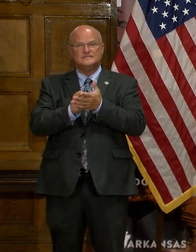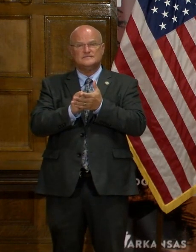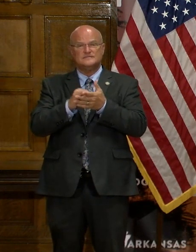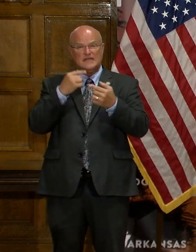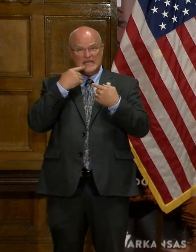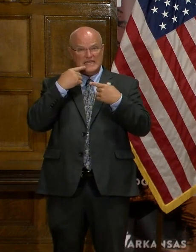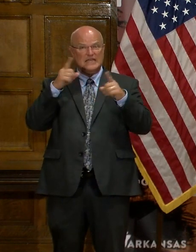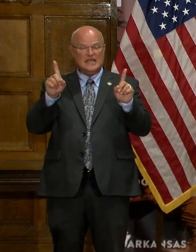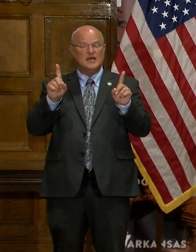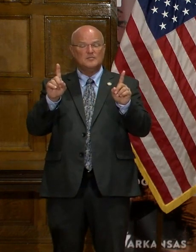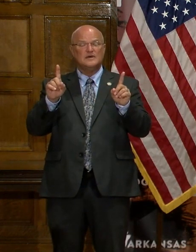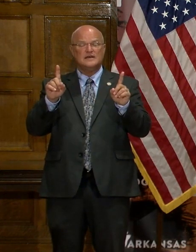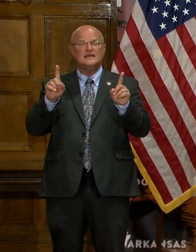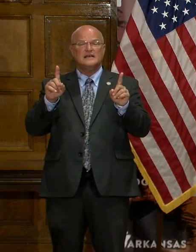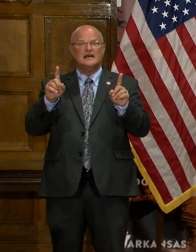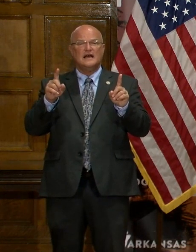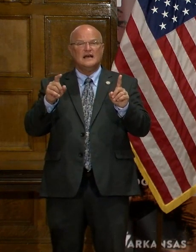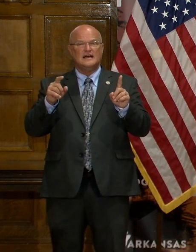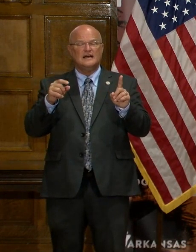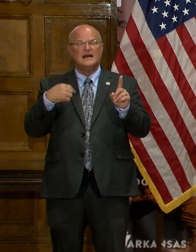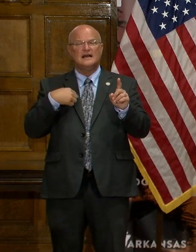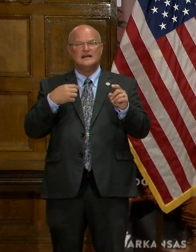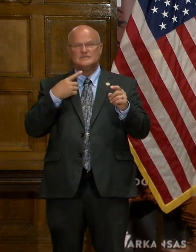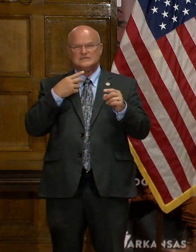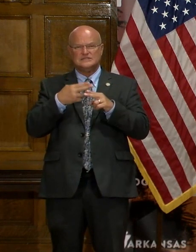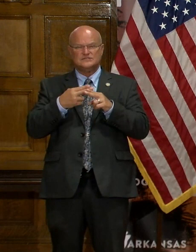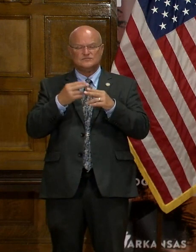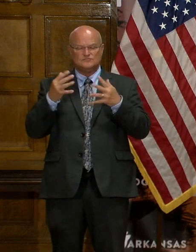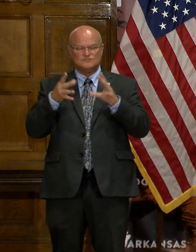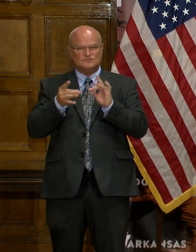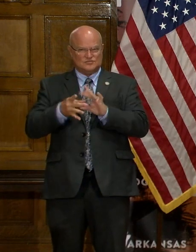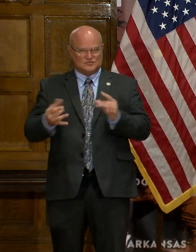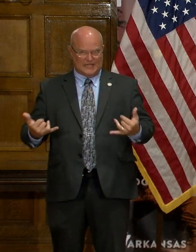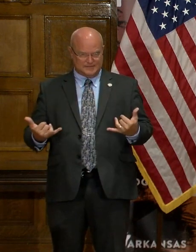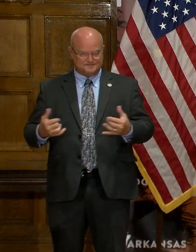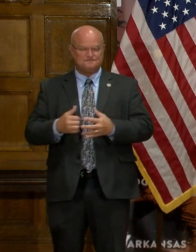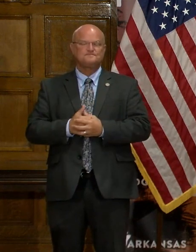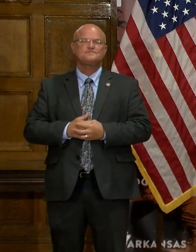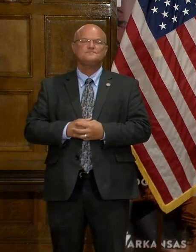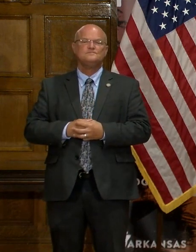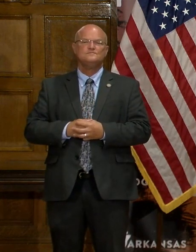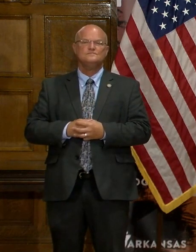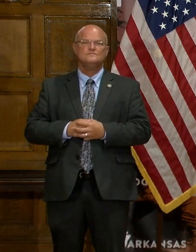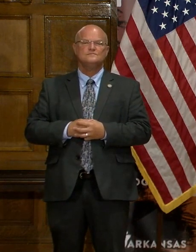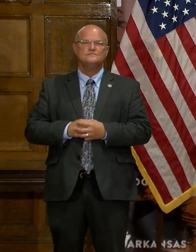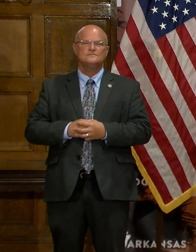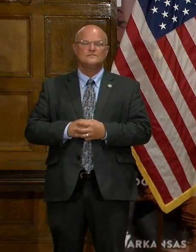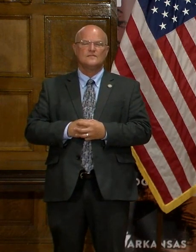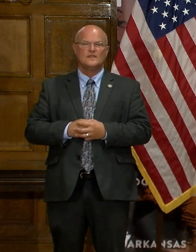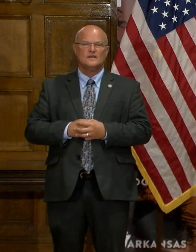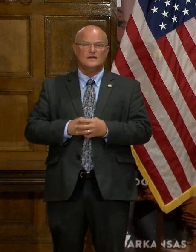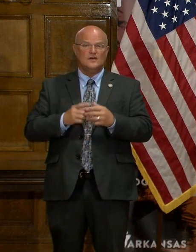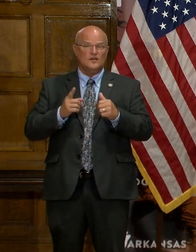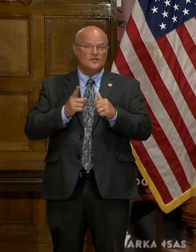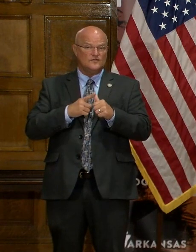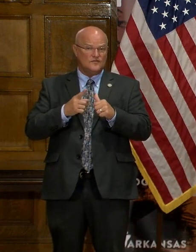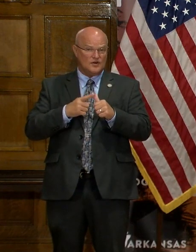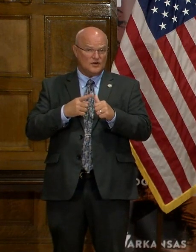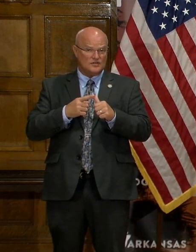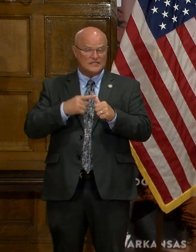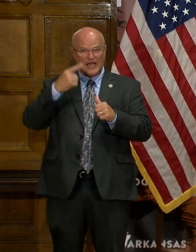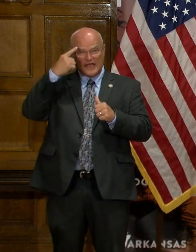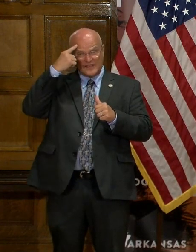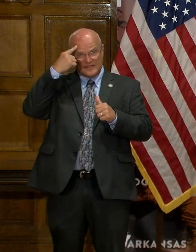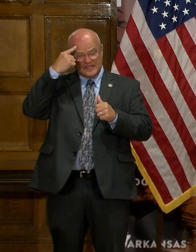announcements that I will be making in short order. First, I think it would be helpful to